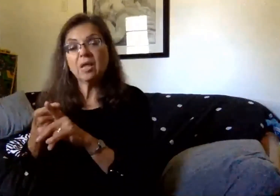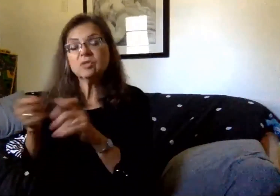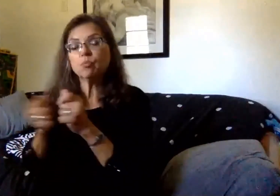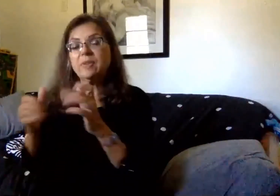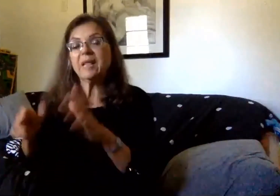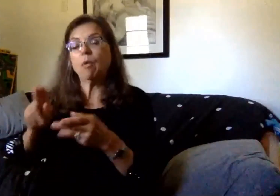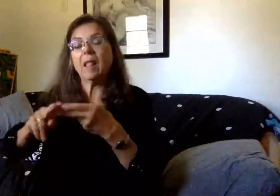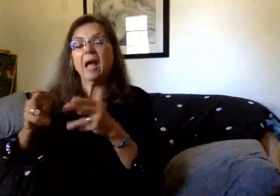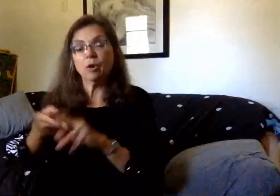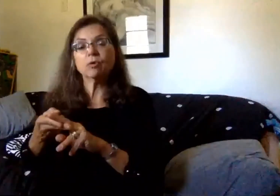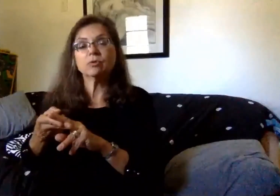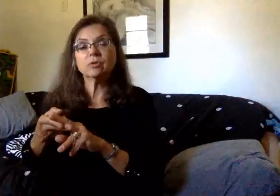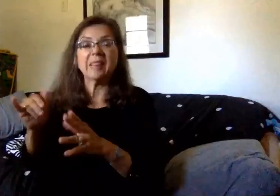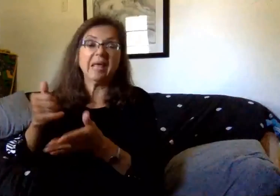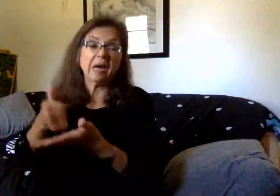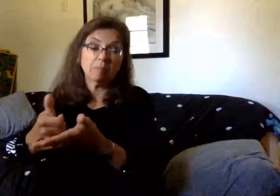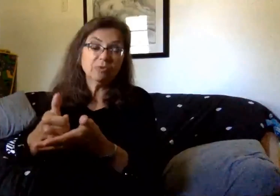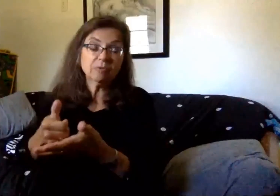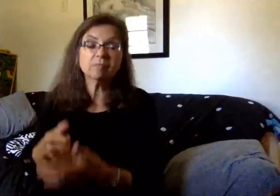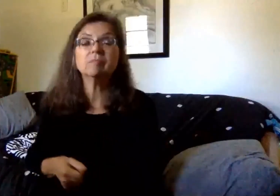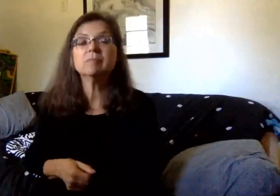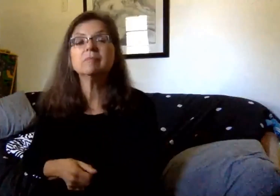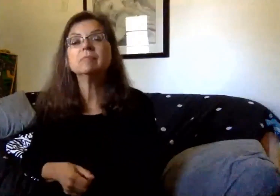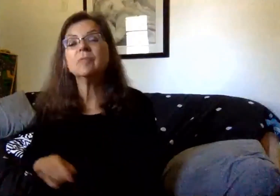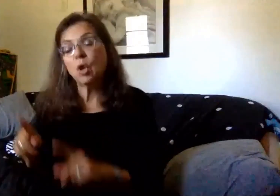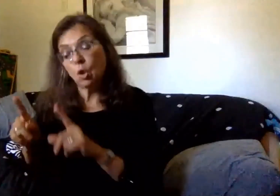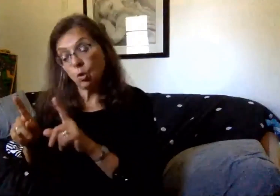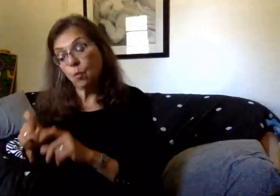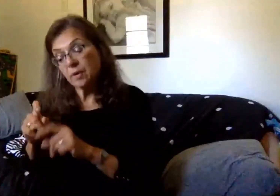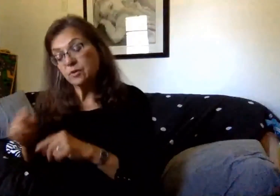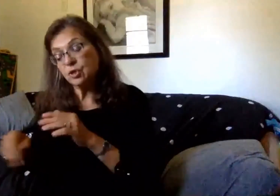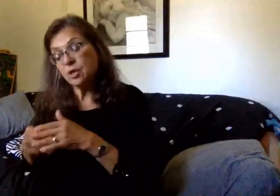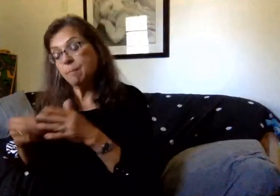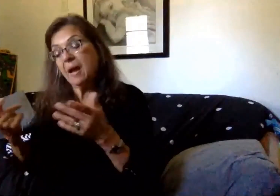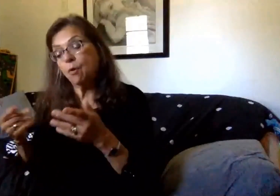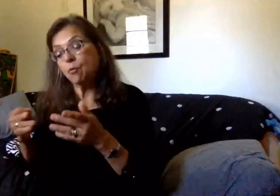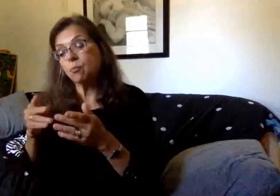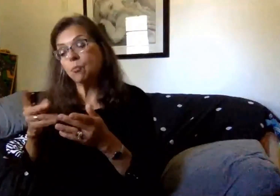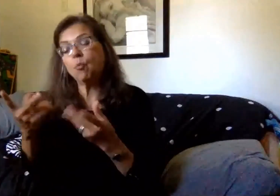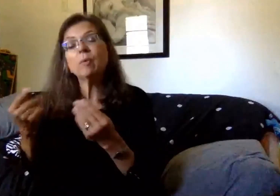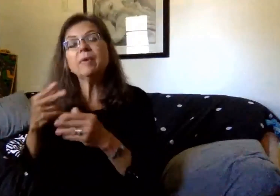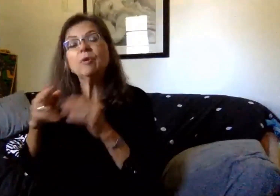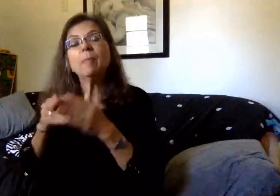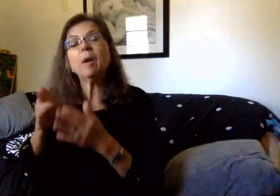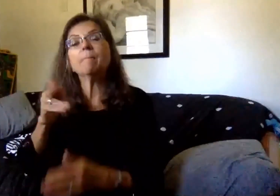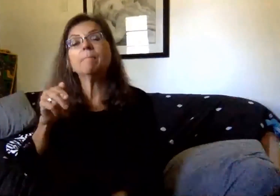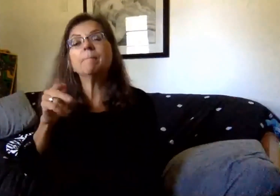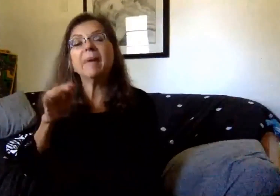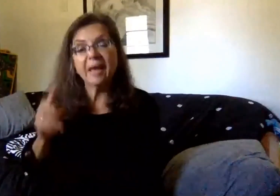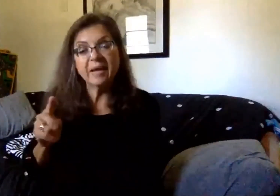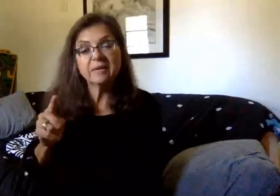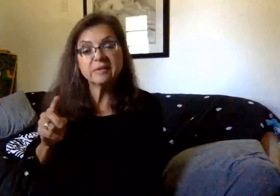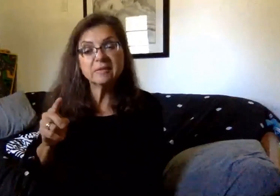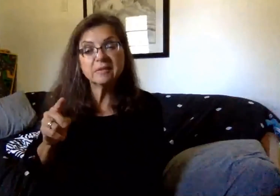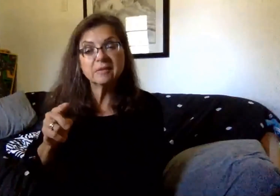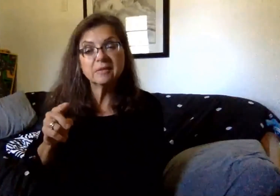class. Question in regards to, will there be anything done for band students who are completely remote?